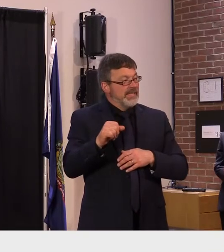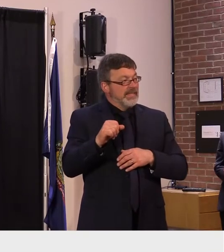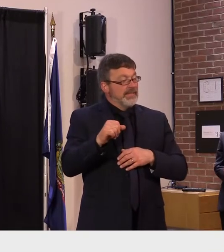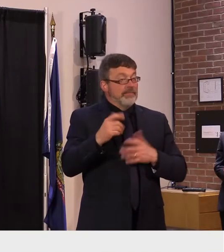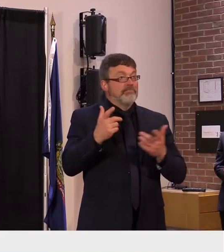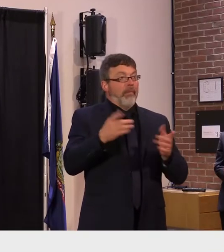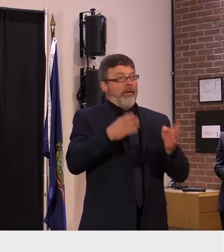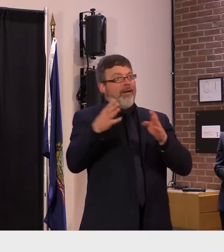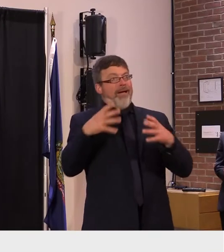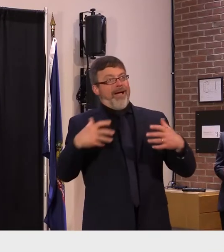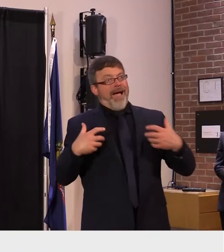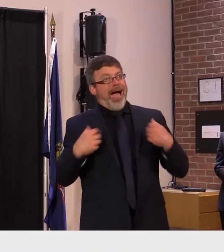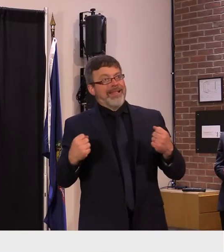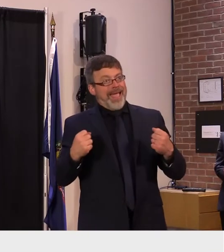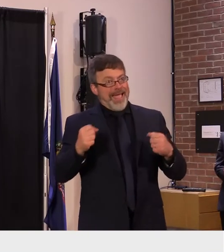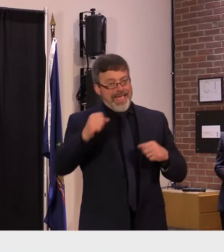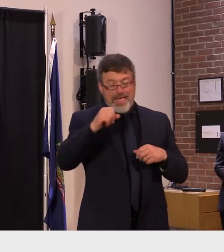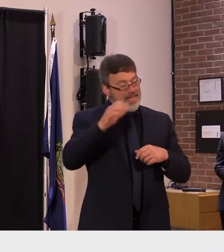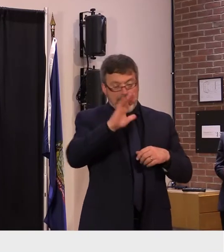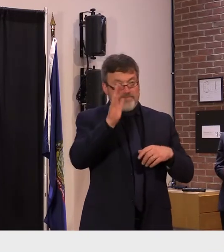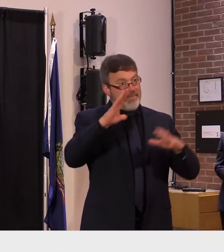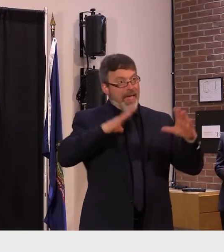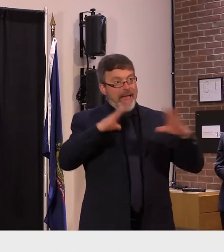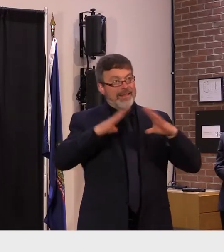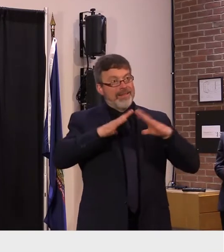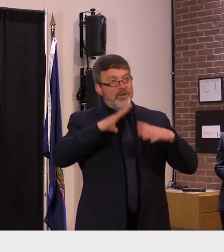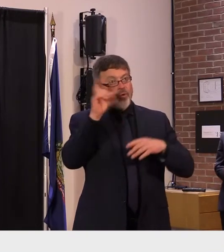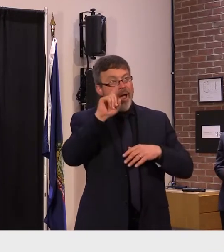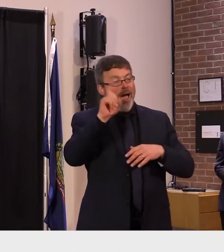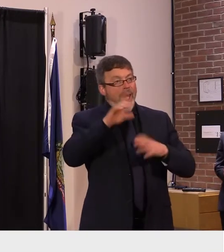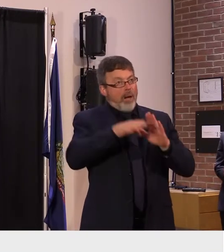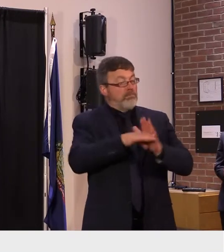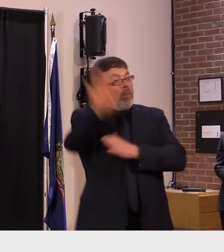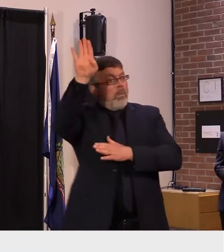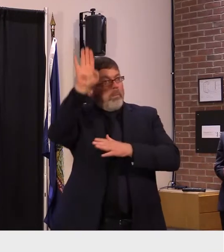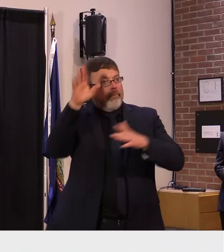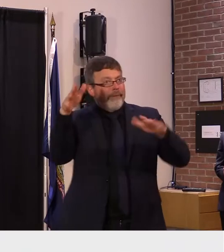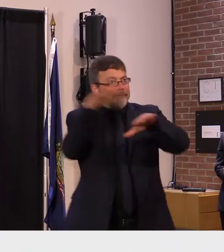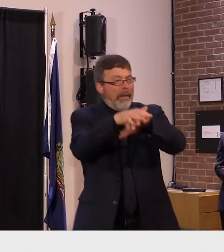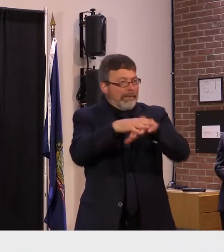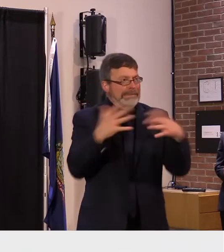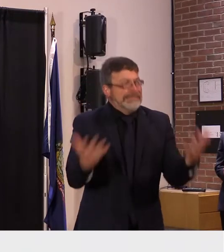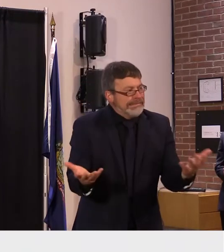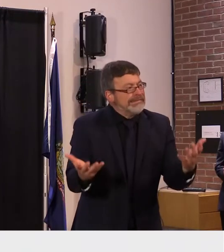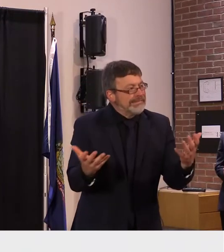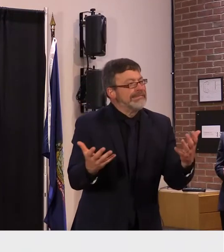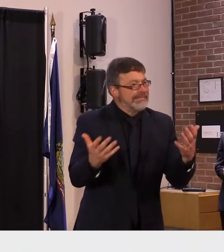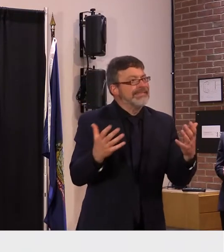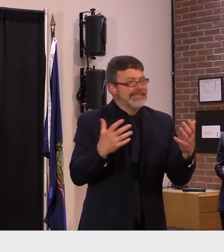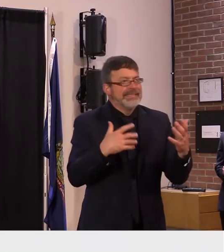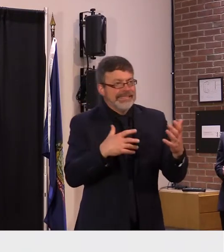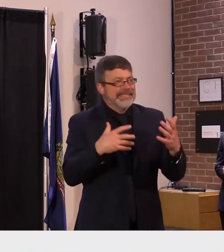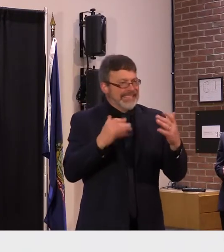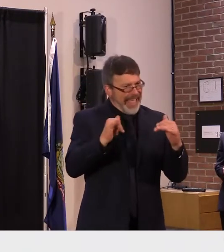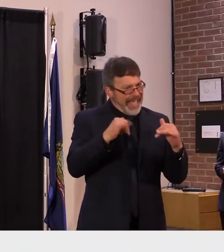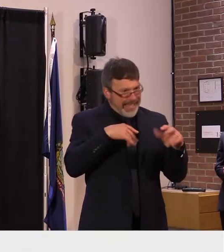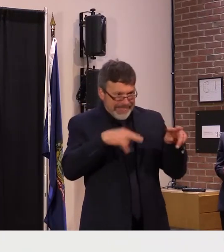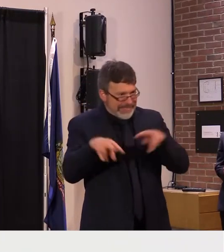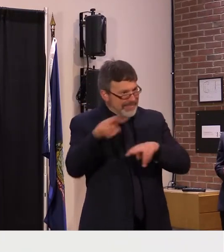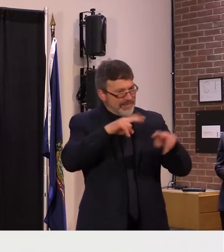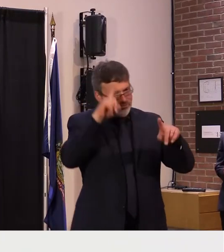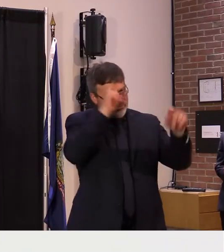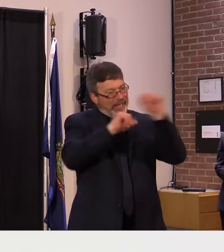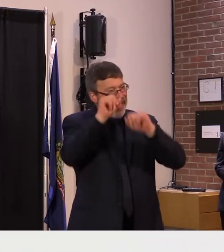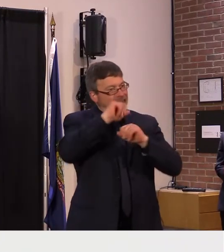first year and only finding that to be a very challenging moment in schools through the winter period and we made it through that spring again looking